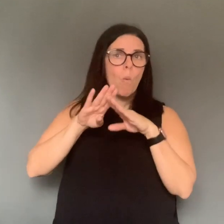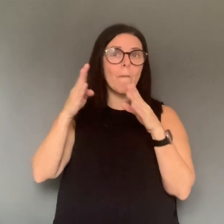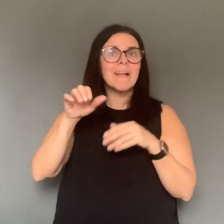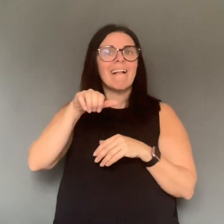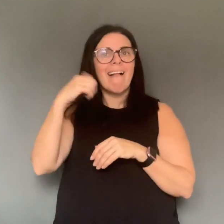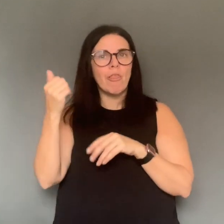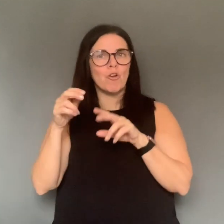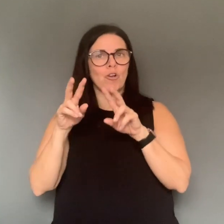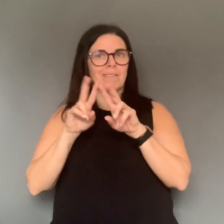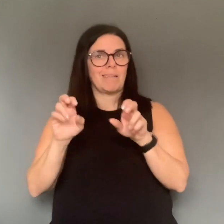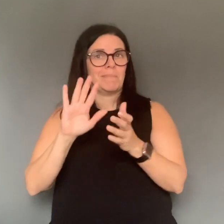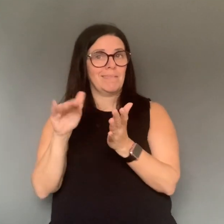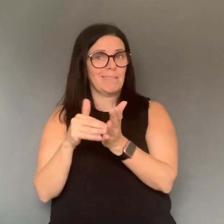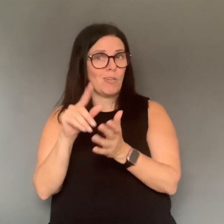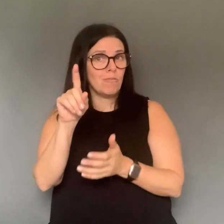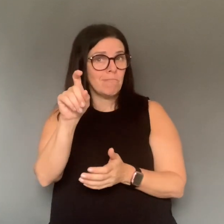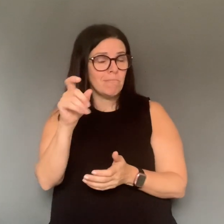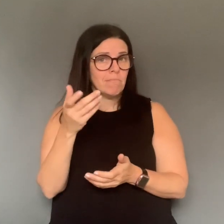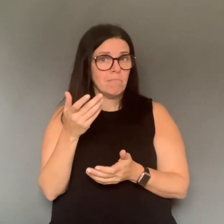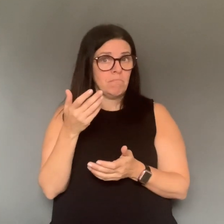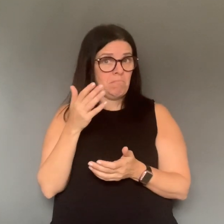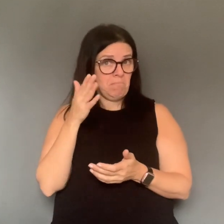Any other questions from the media?